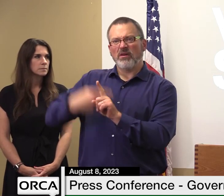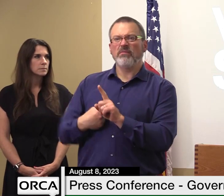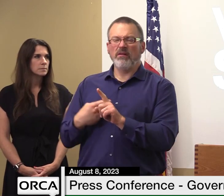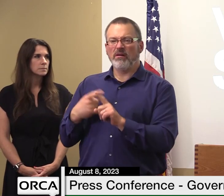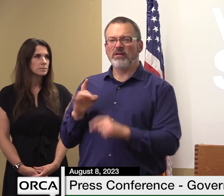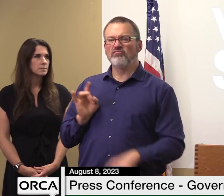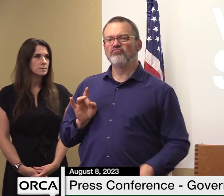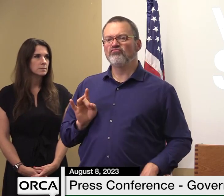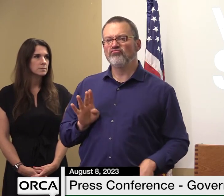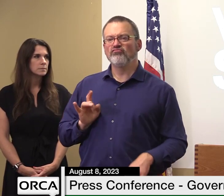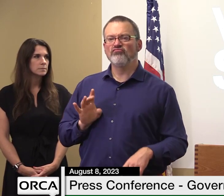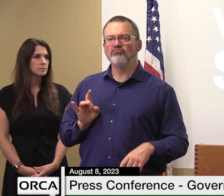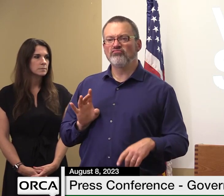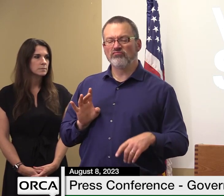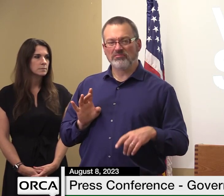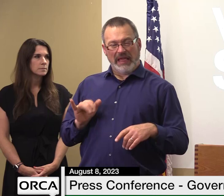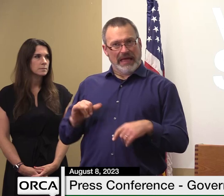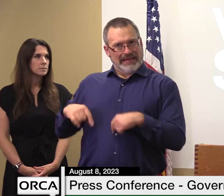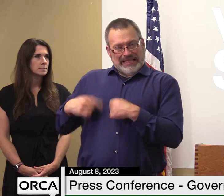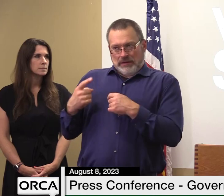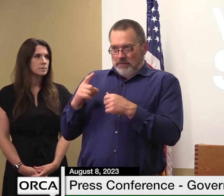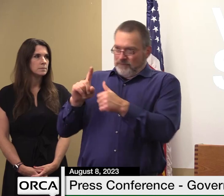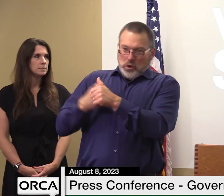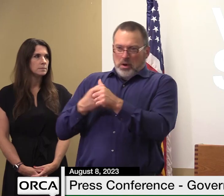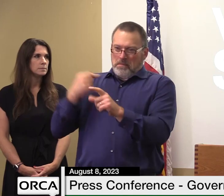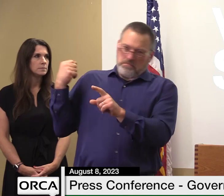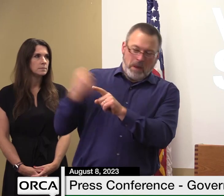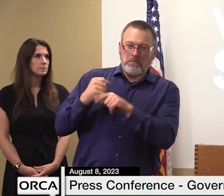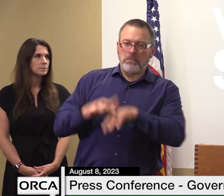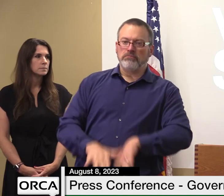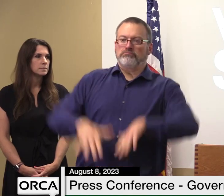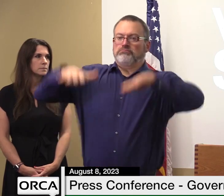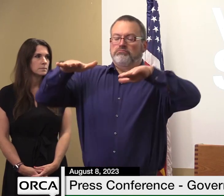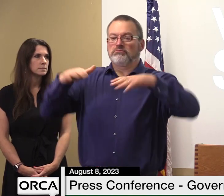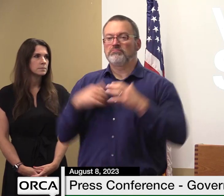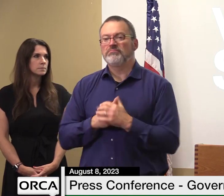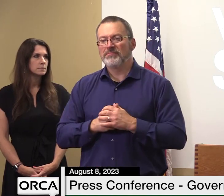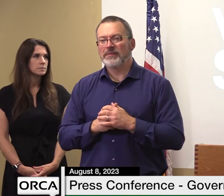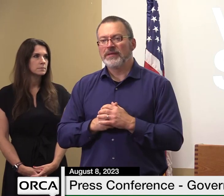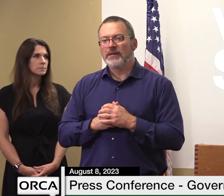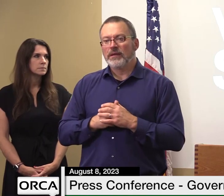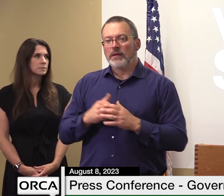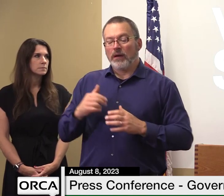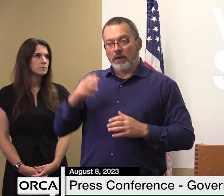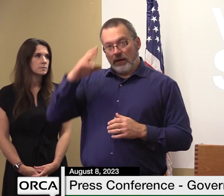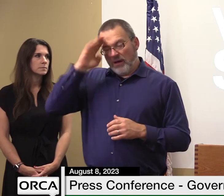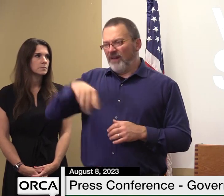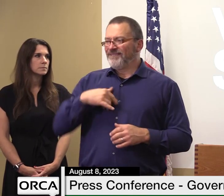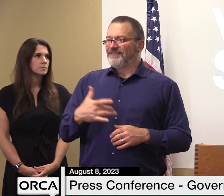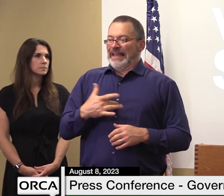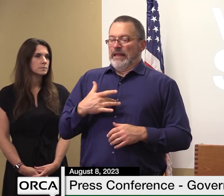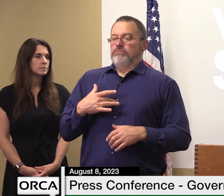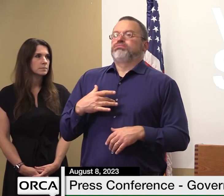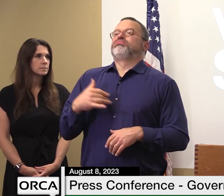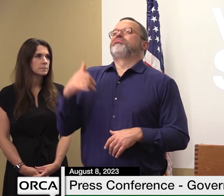severe flooding it seems like it's been much longer but seems